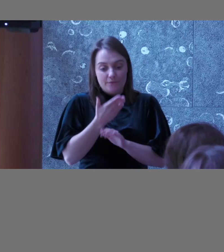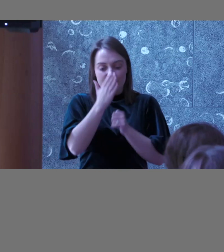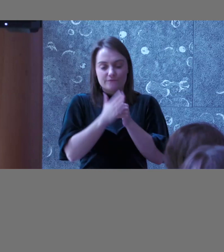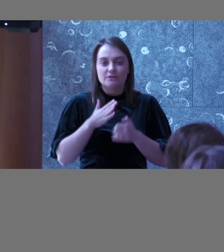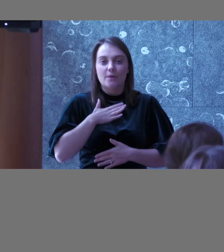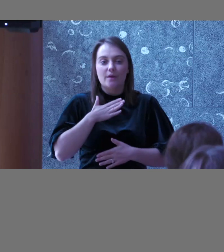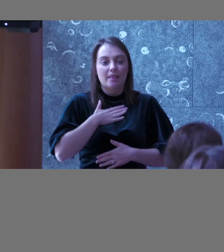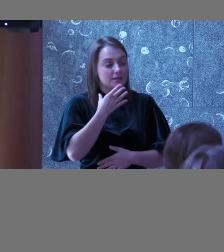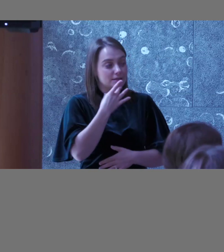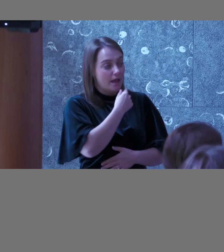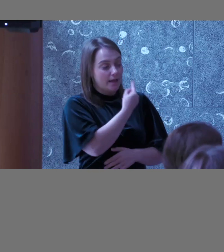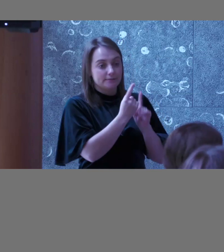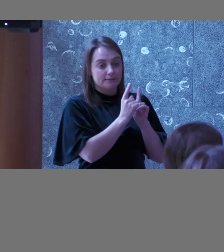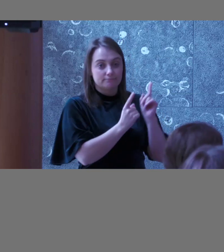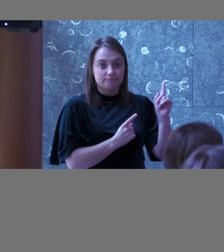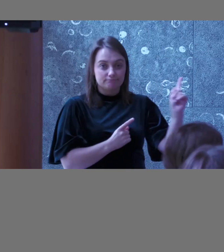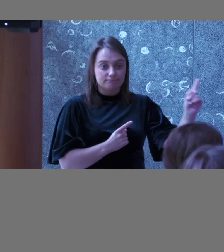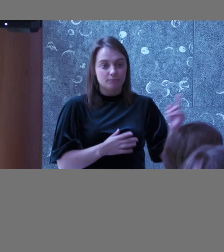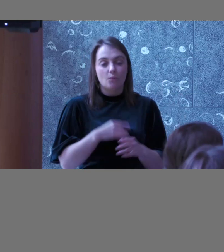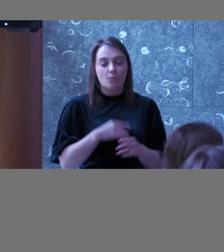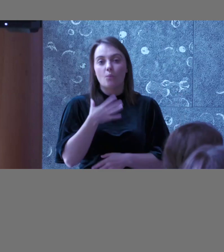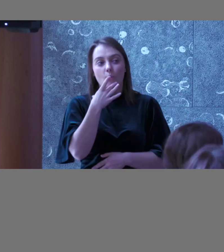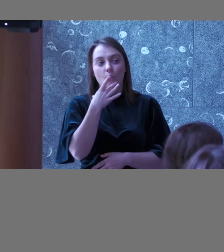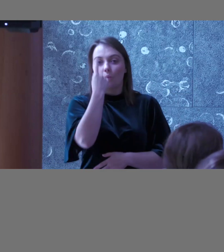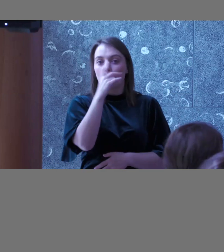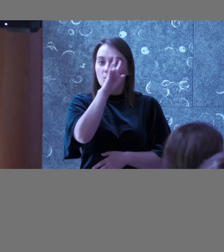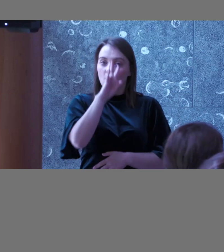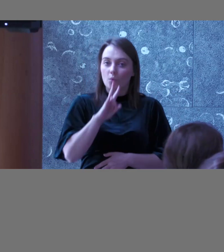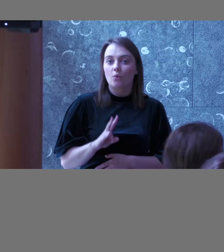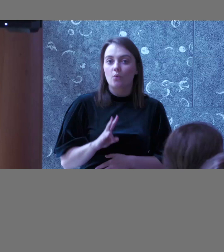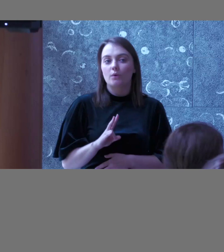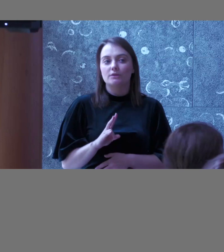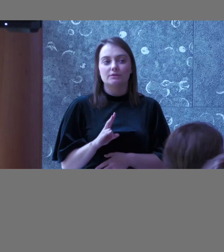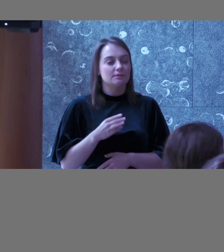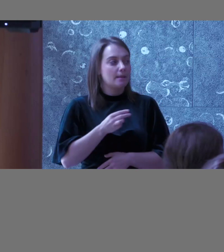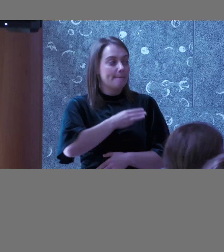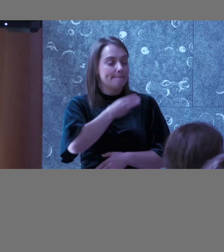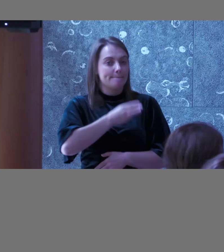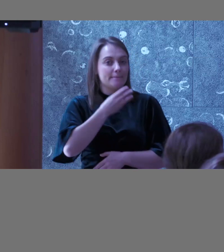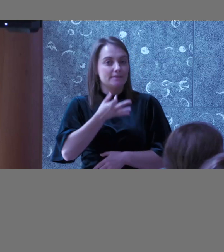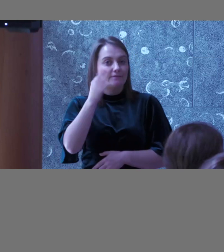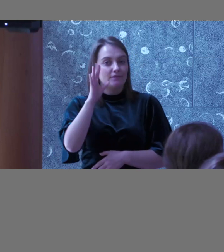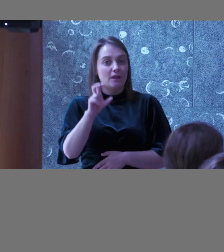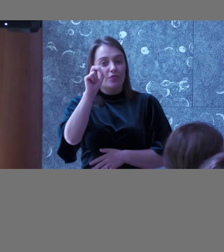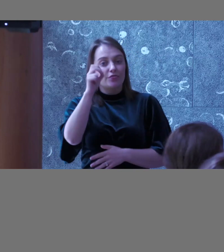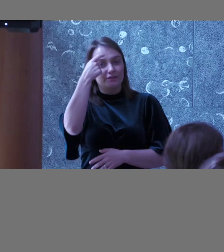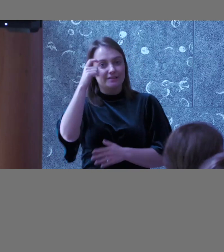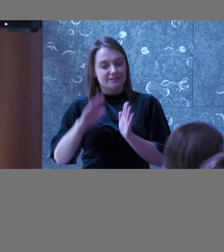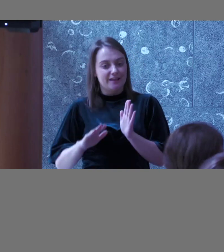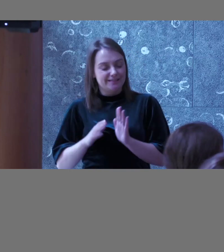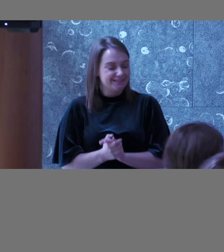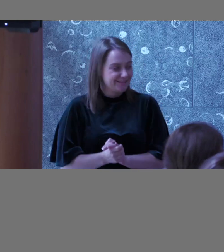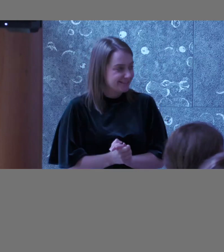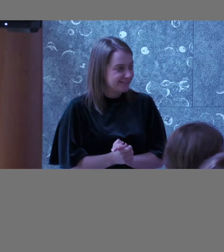to ask each of our panelists one question and please if you can answer in 30 seconds you're